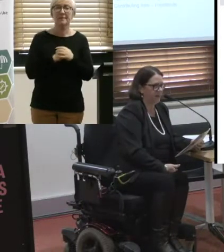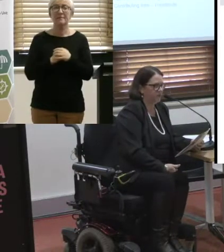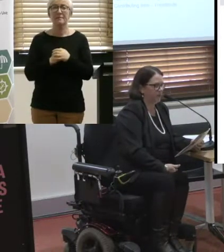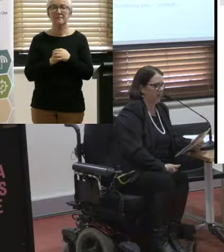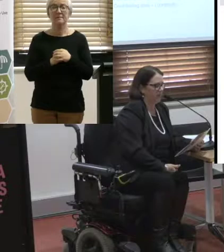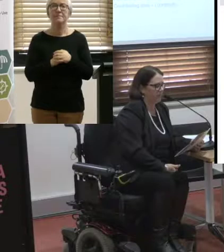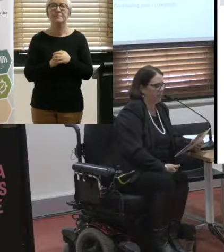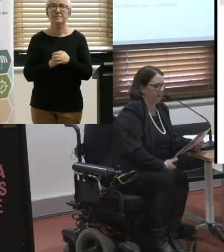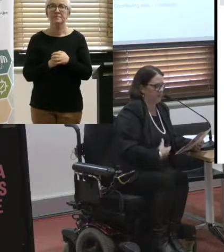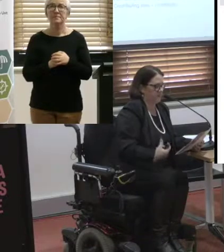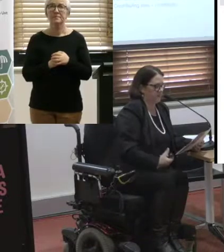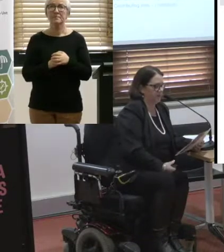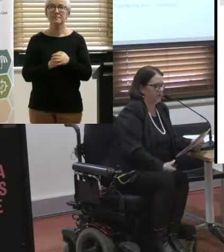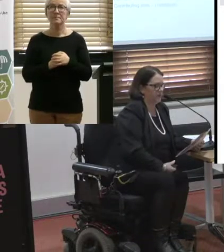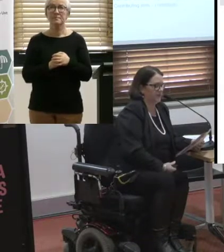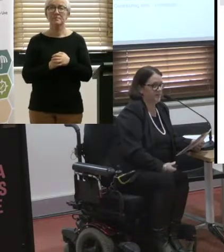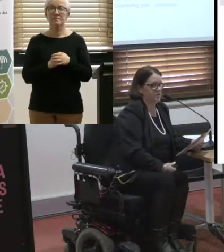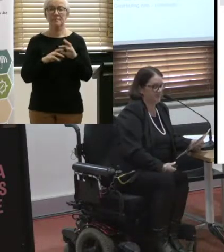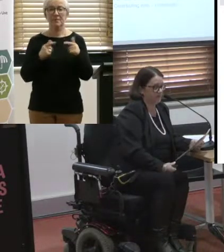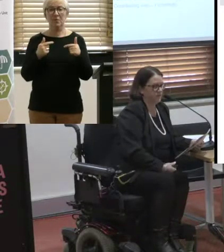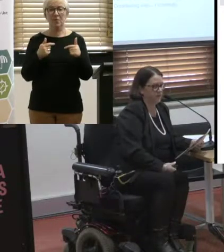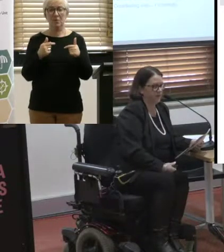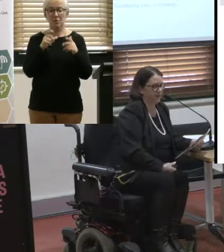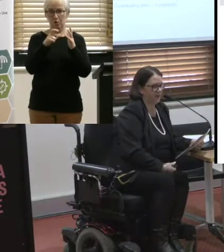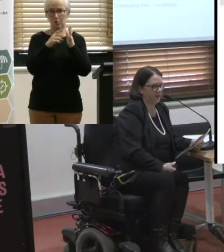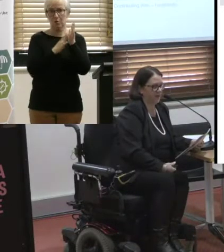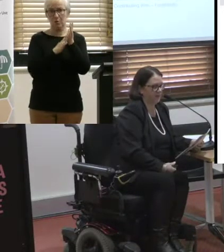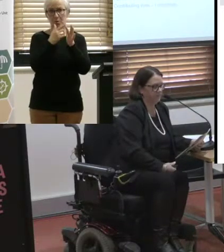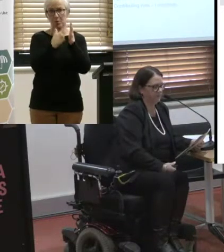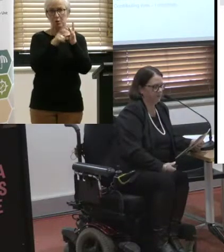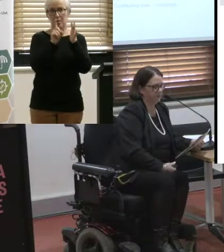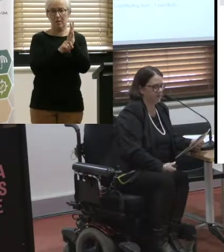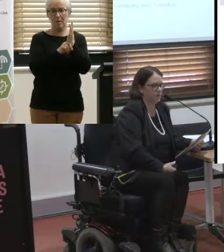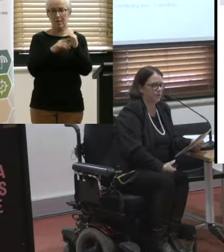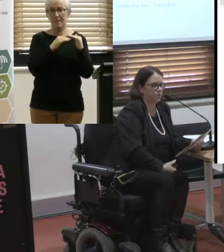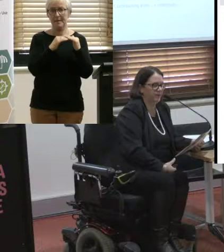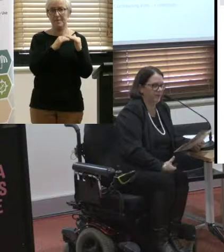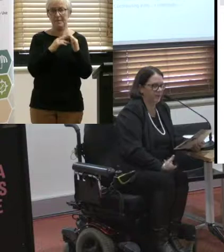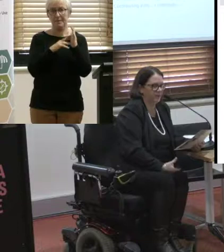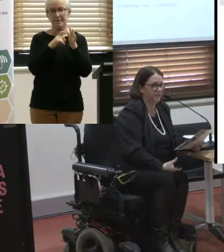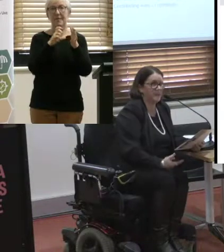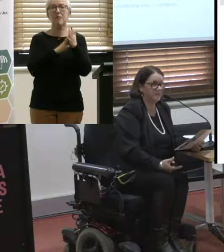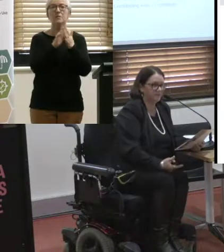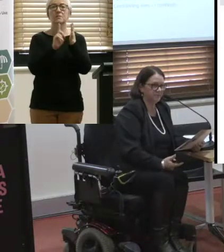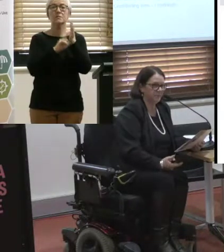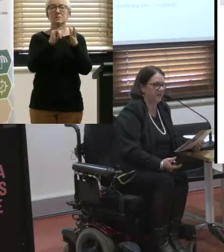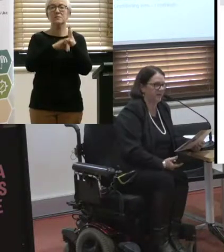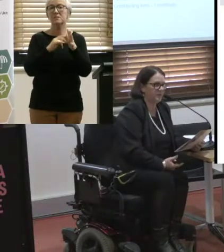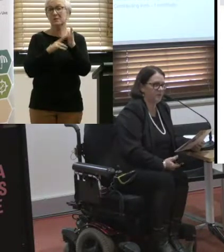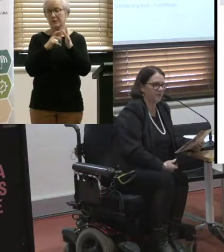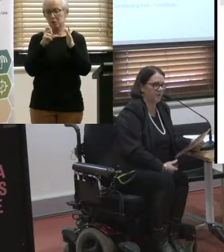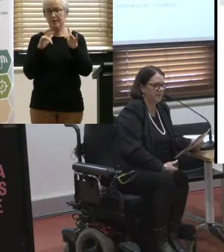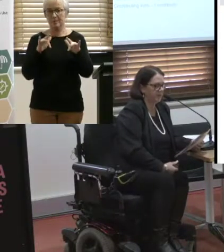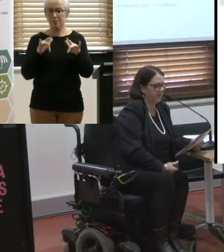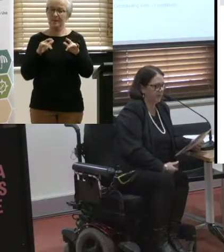regulator, as a commercial passenger vehicles Victoria, this is still with the minister and the